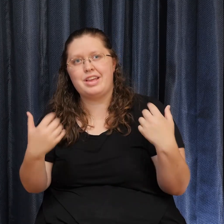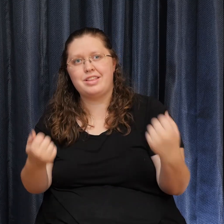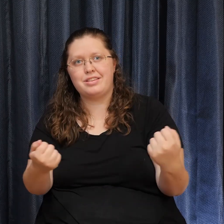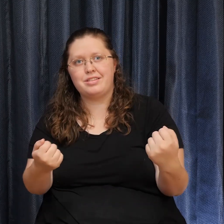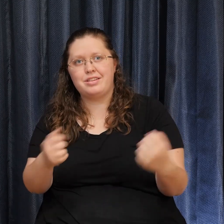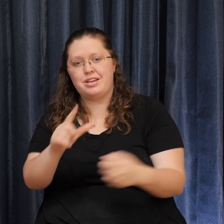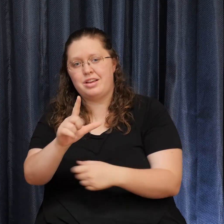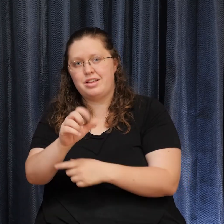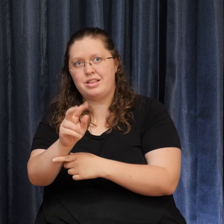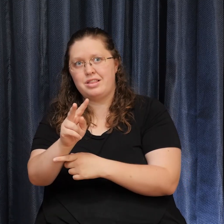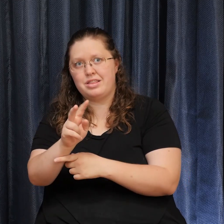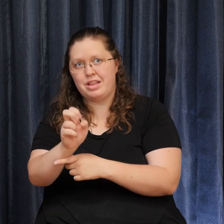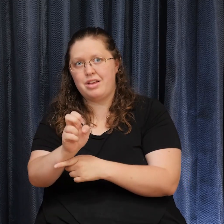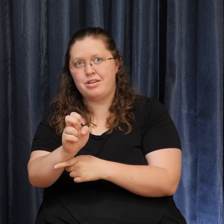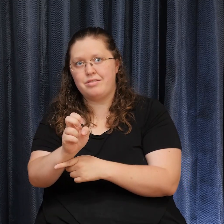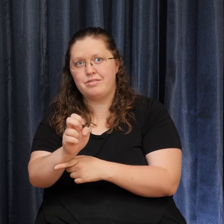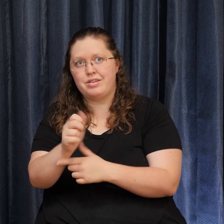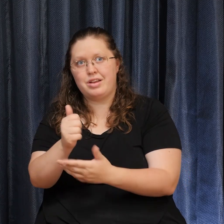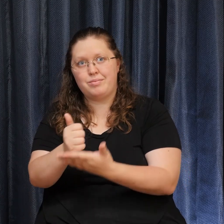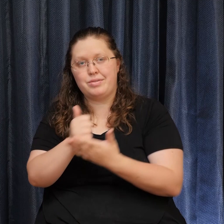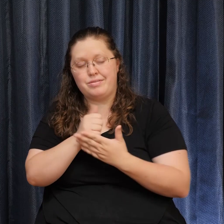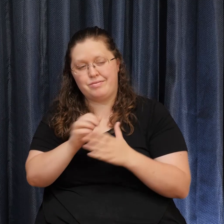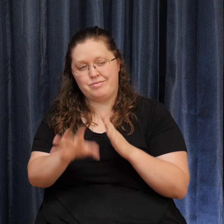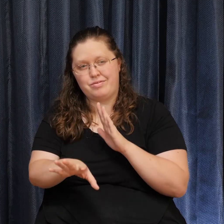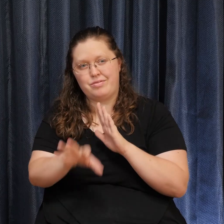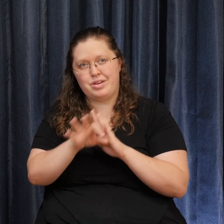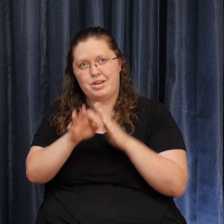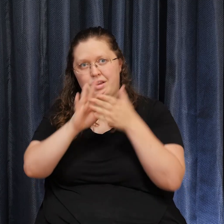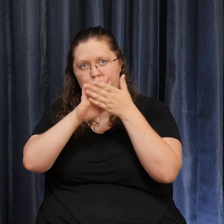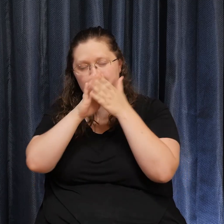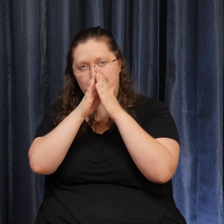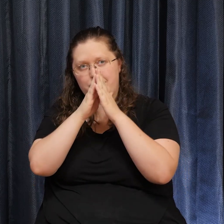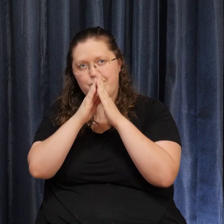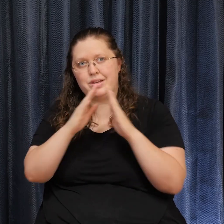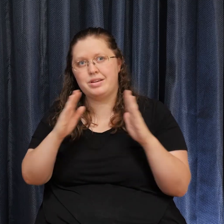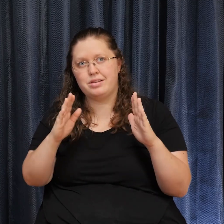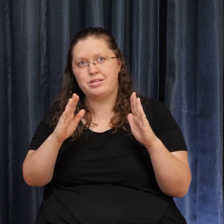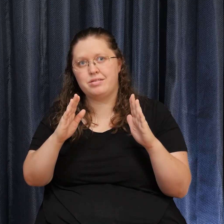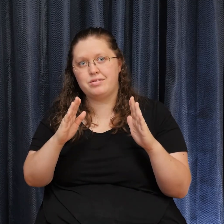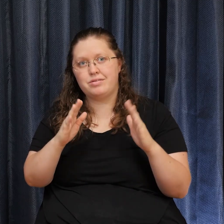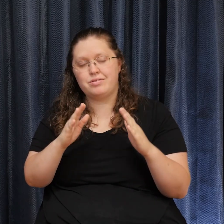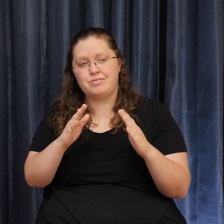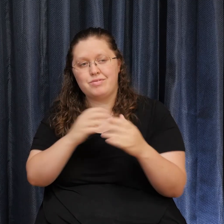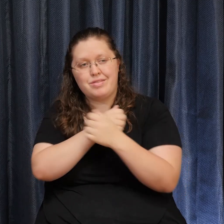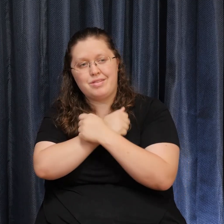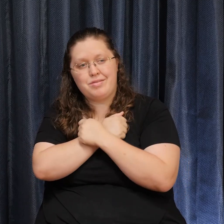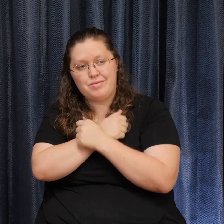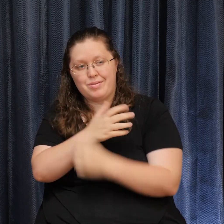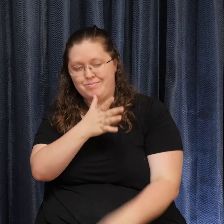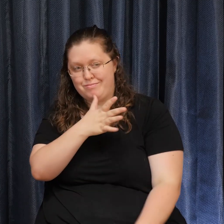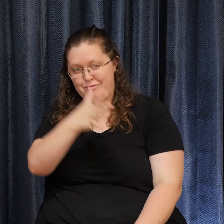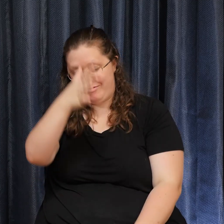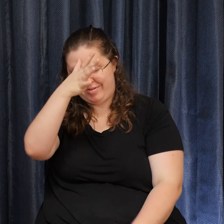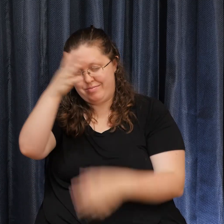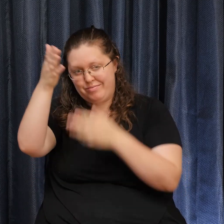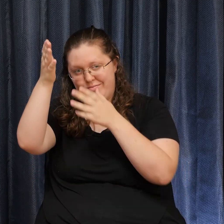peace. And for this loving Mother, Father, God, we are ever grateful.